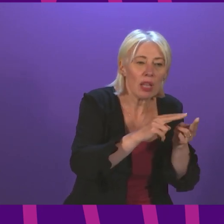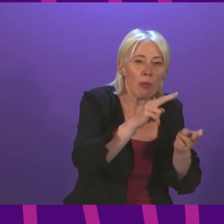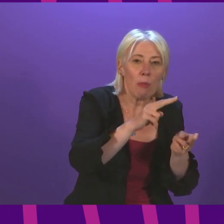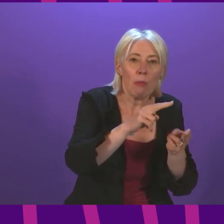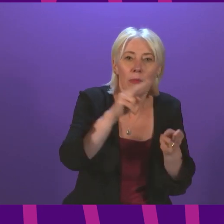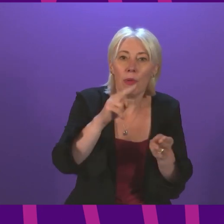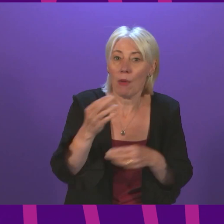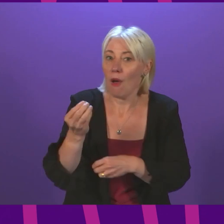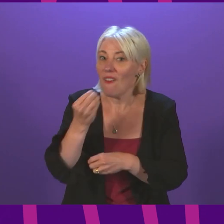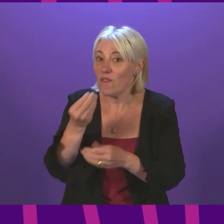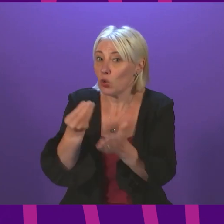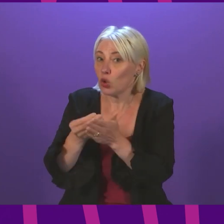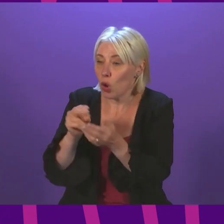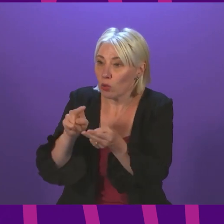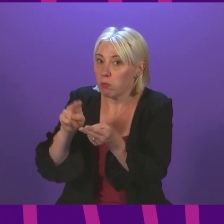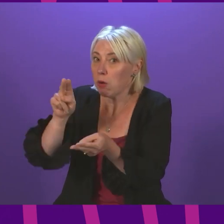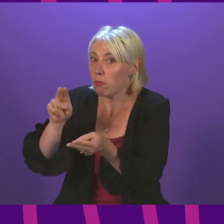not to mention the ongoing